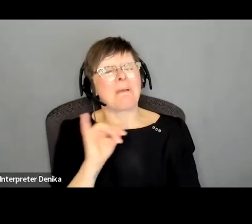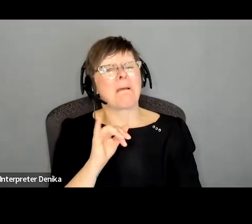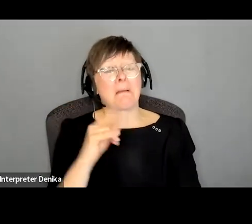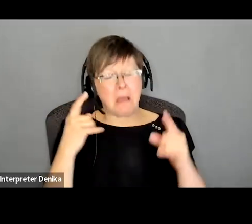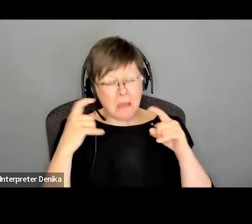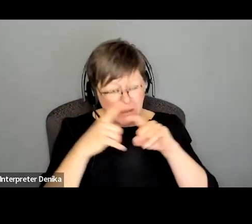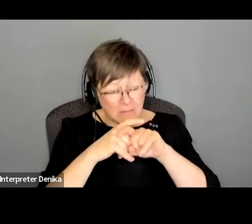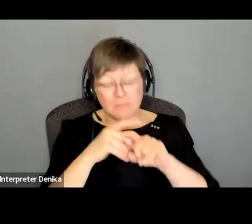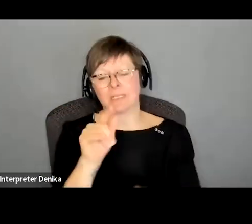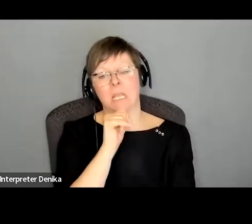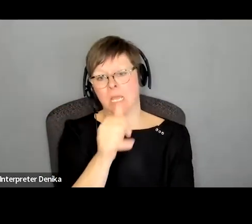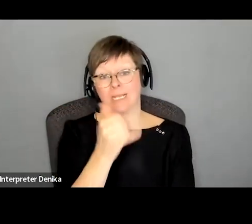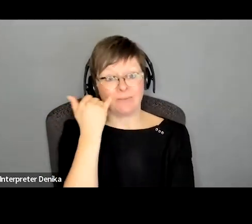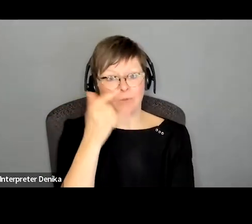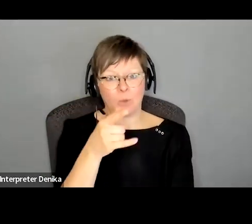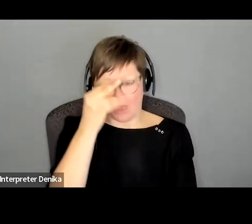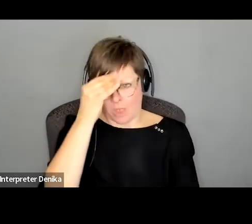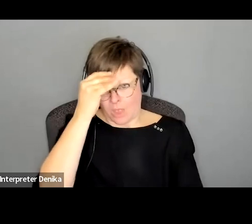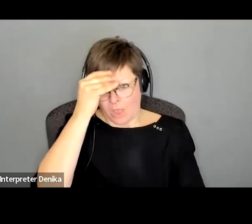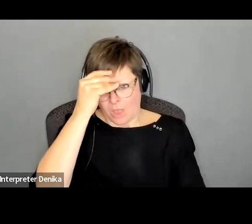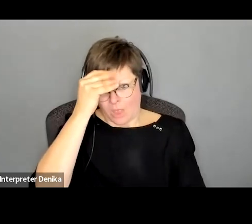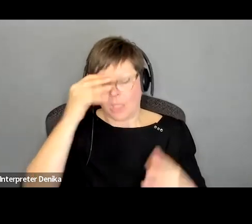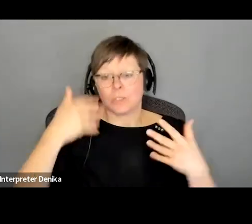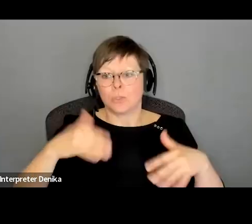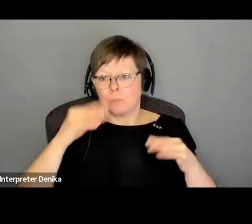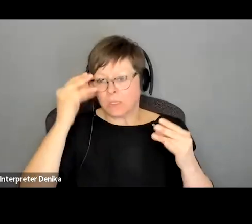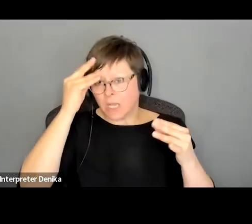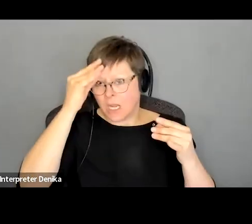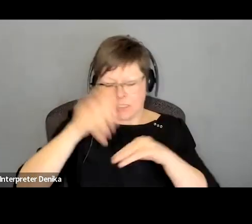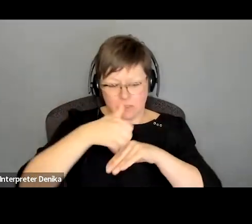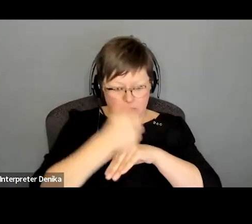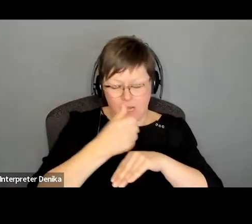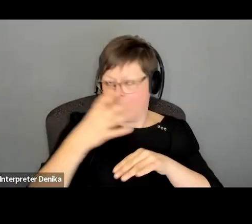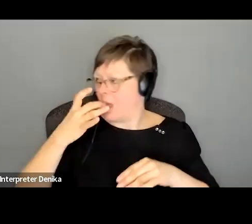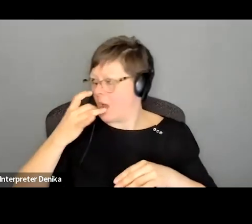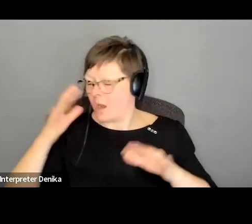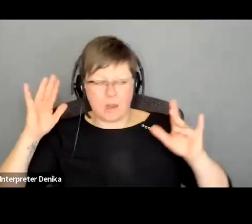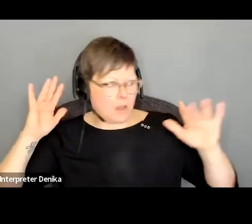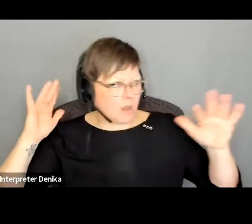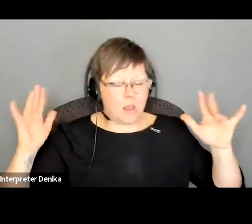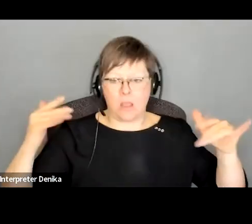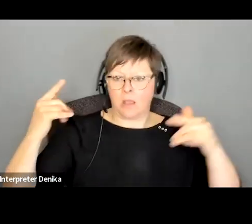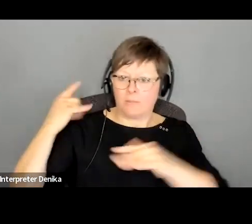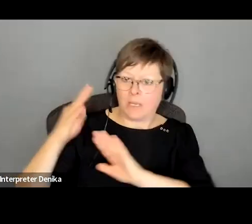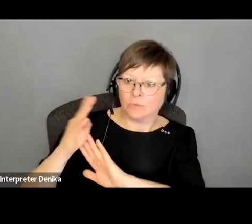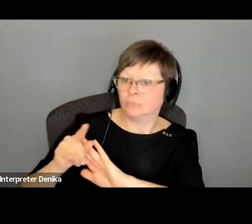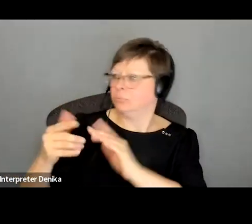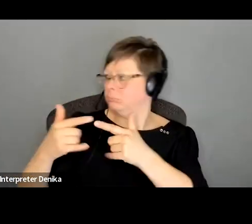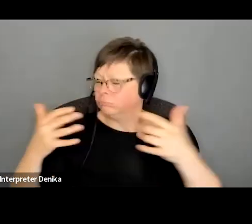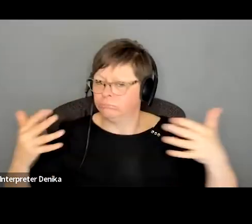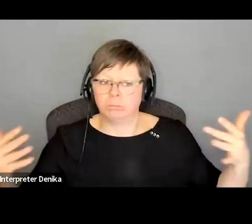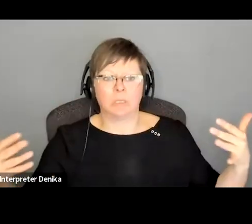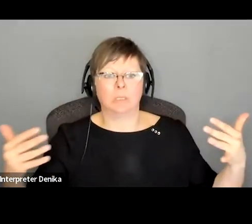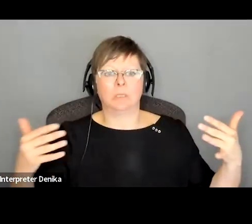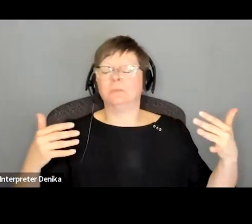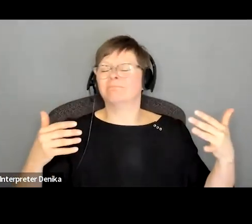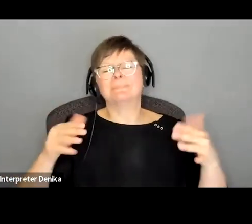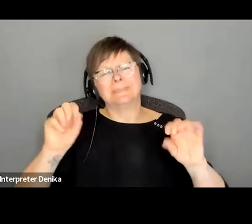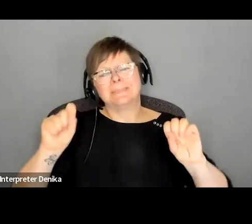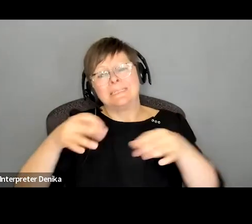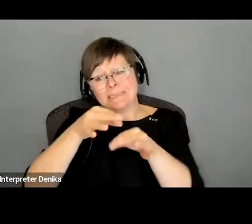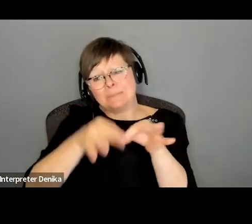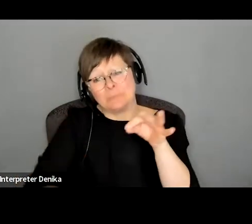that if you overthink it with the you know the setups and the lighting and this and that and the other you know it can be simpler than that